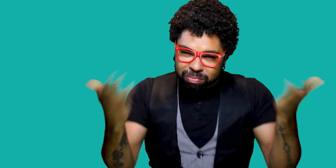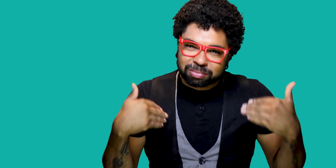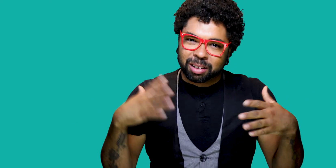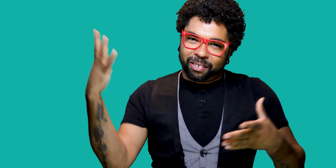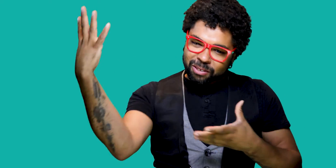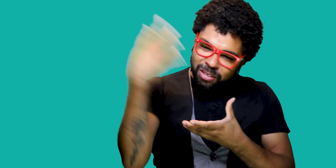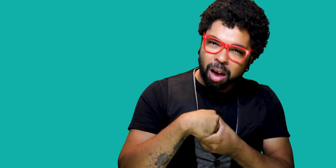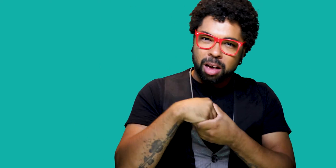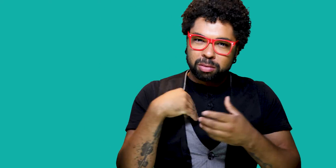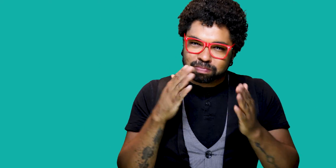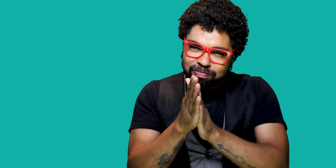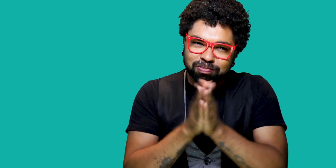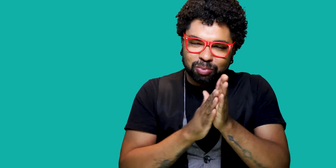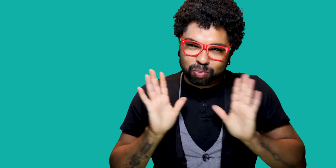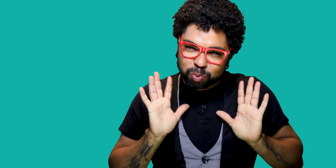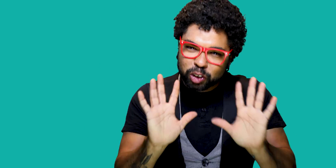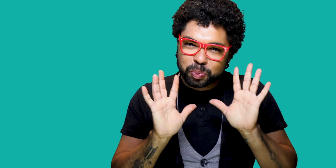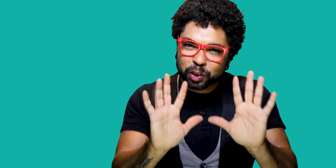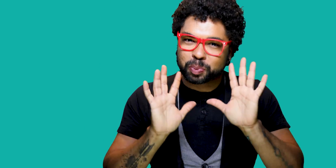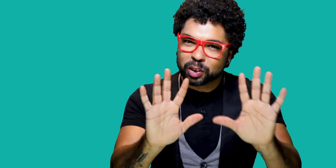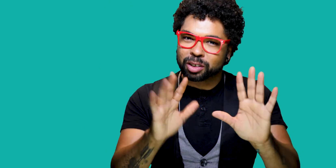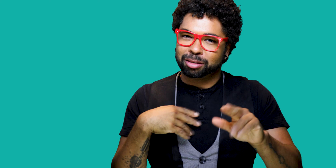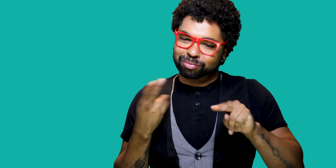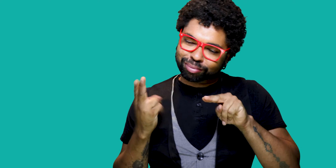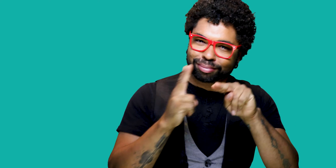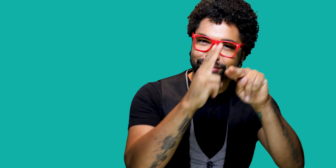help, support, and involvement in pushing those numbers even higher.